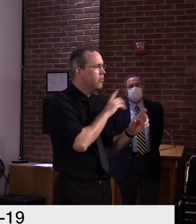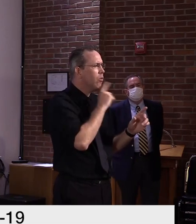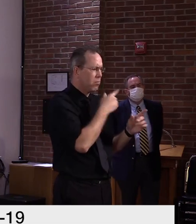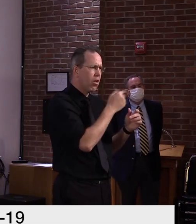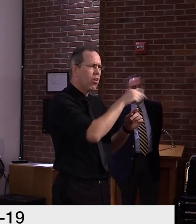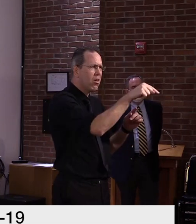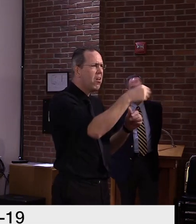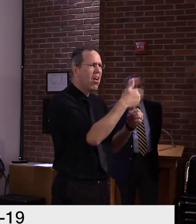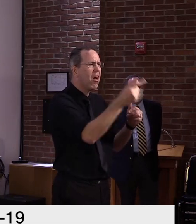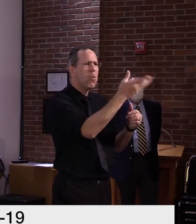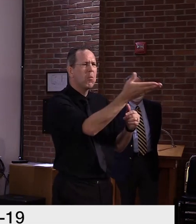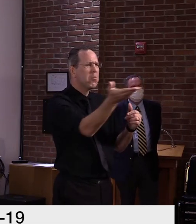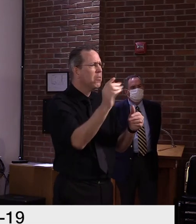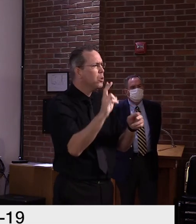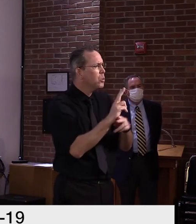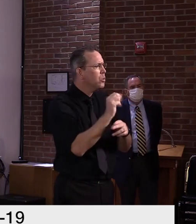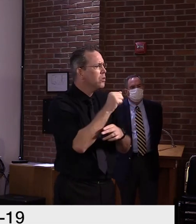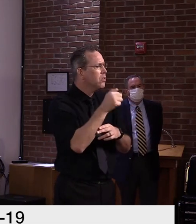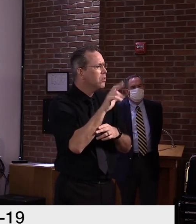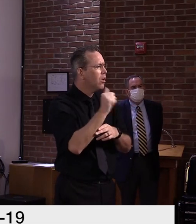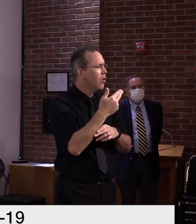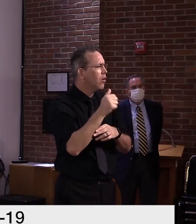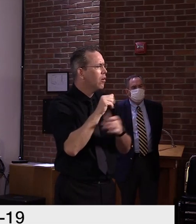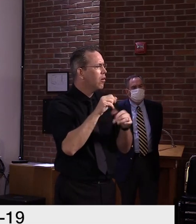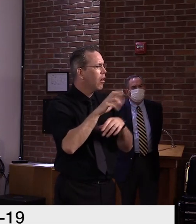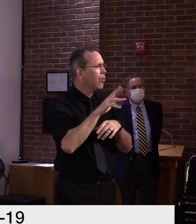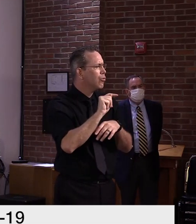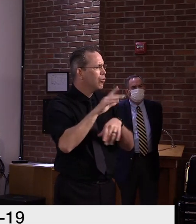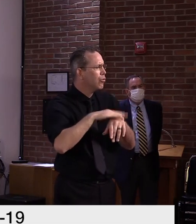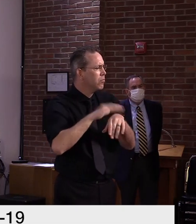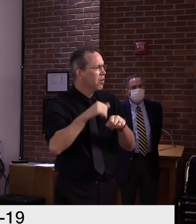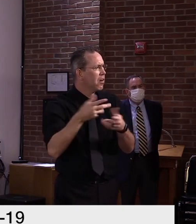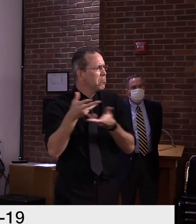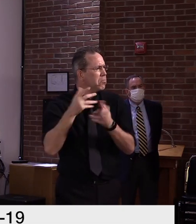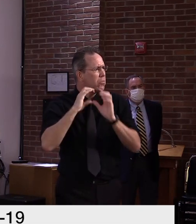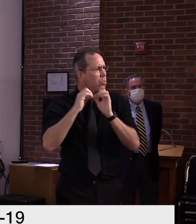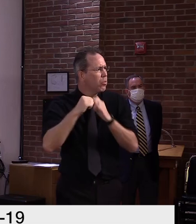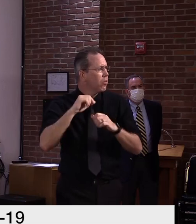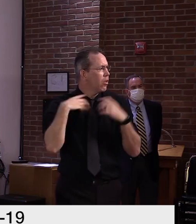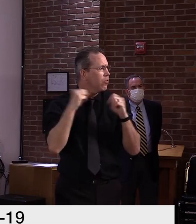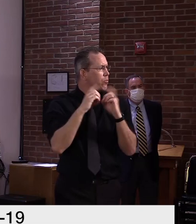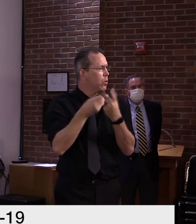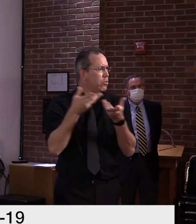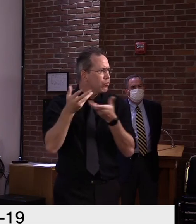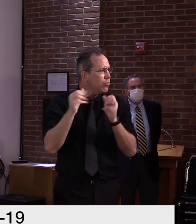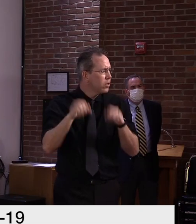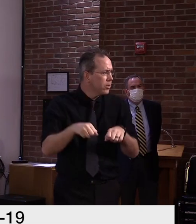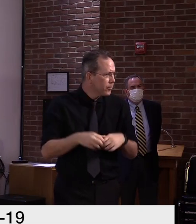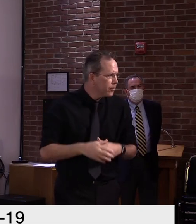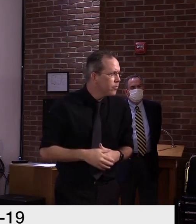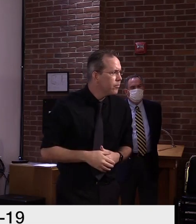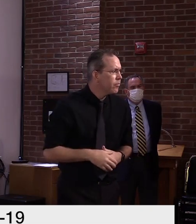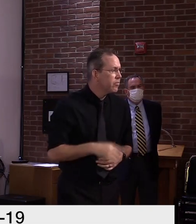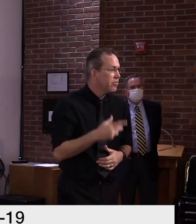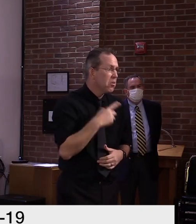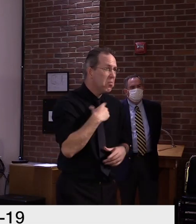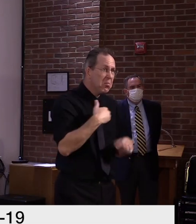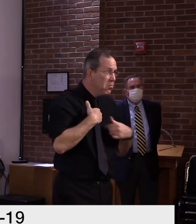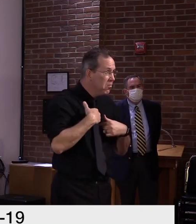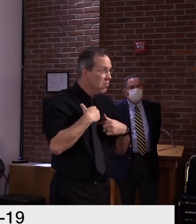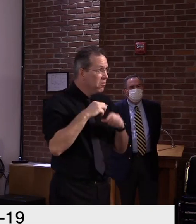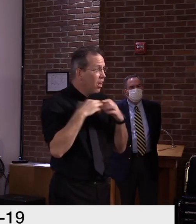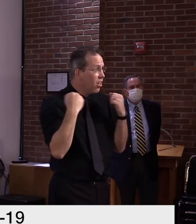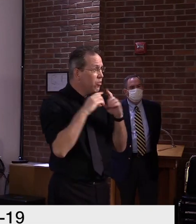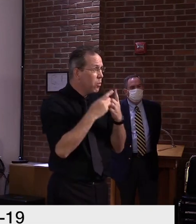system. Um, again, that system is not one that we, uh, police everyone and track their movements every